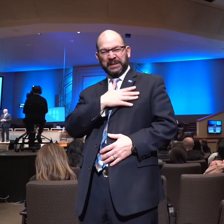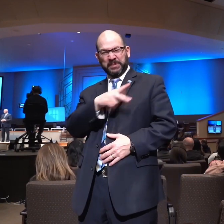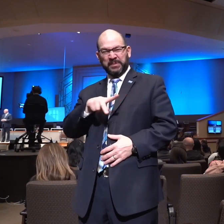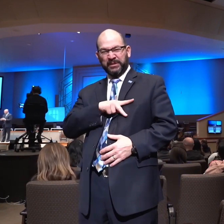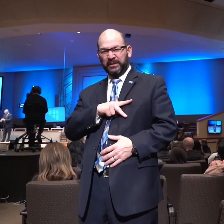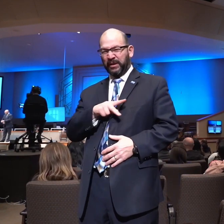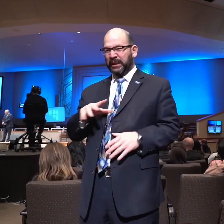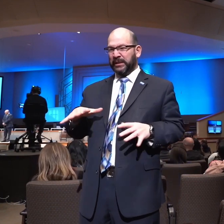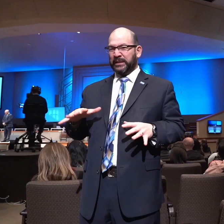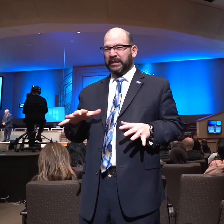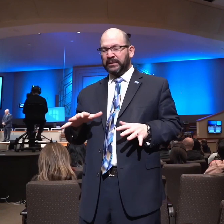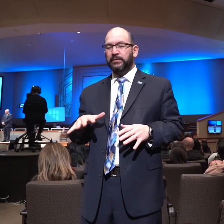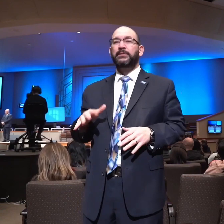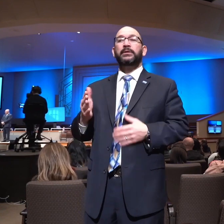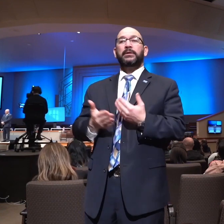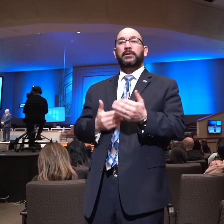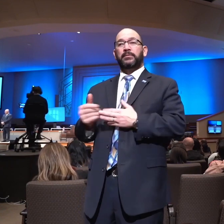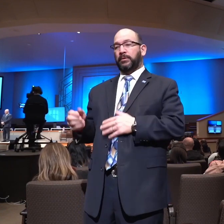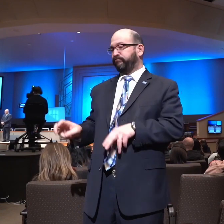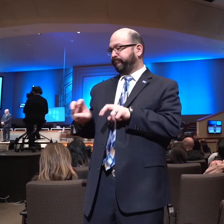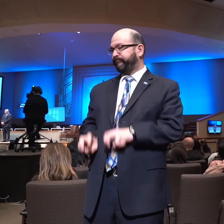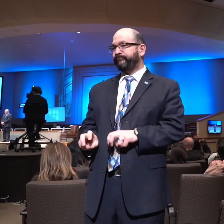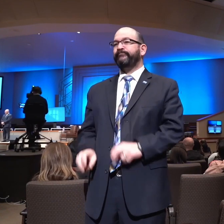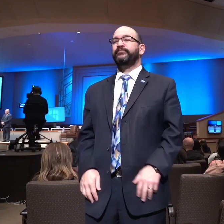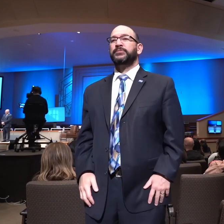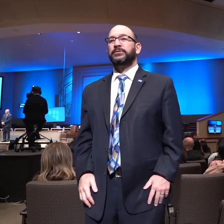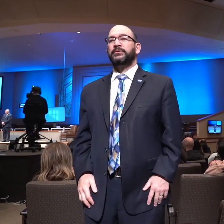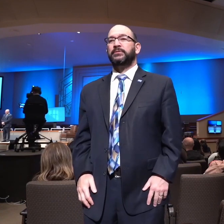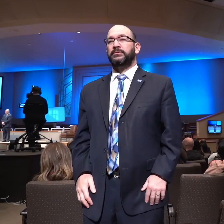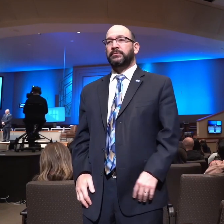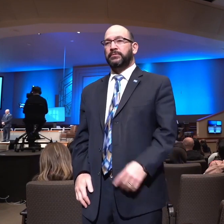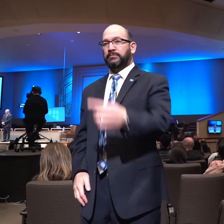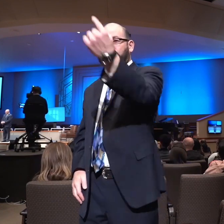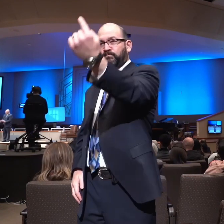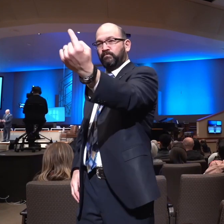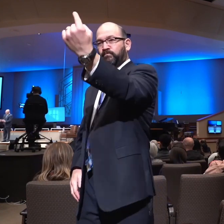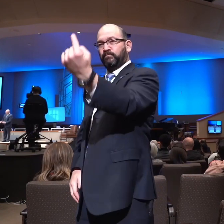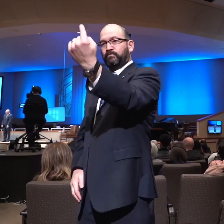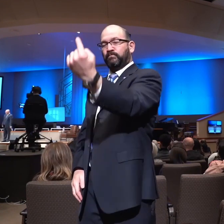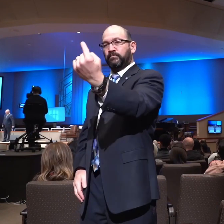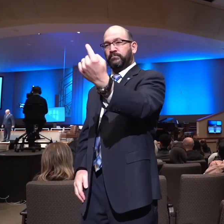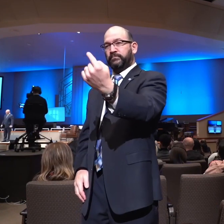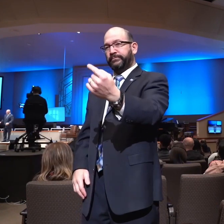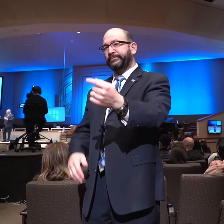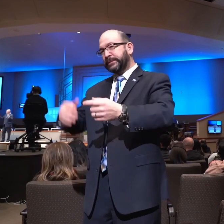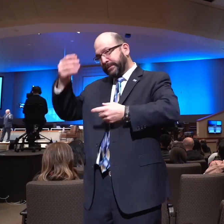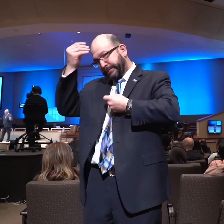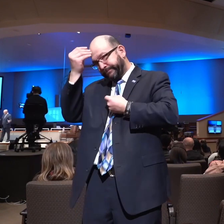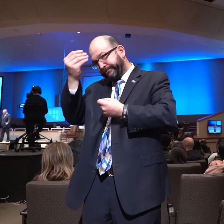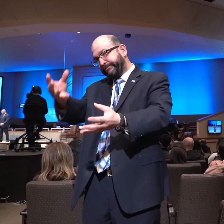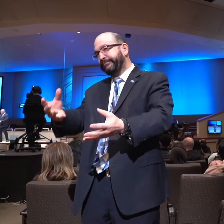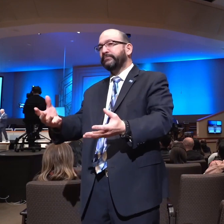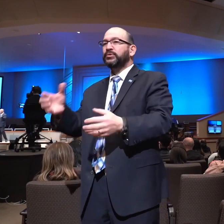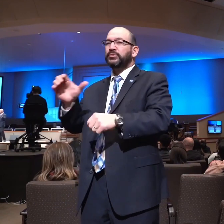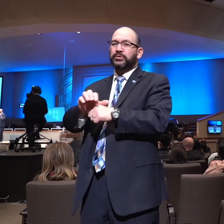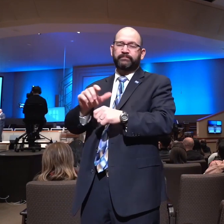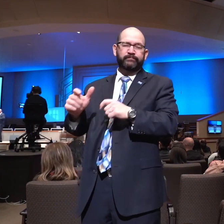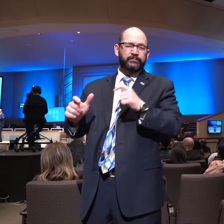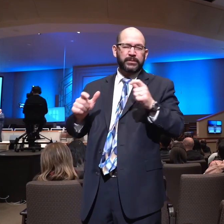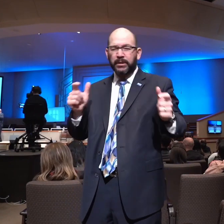We sat there in that office. That man came in. We shared a few things with him about how the church had grown, how we didn't want to